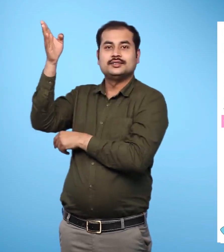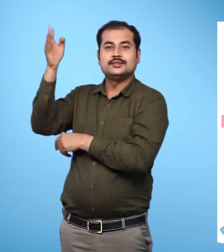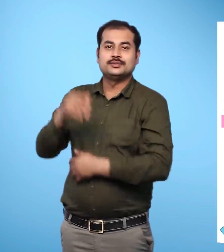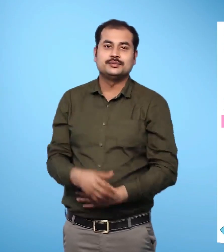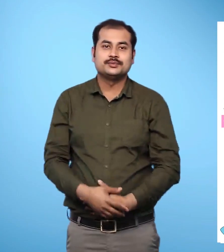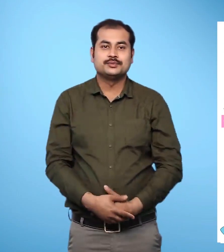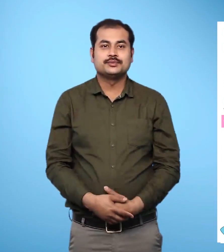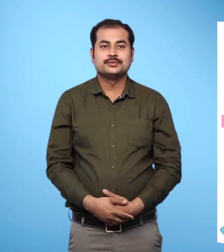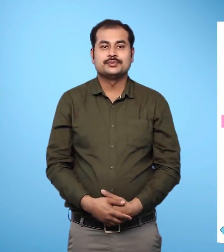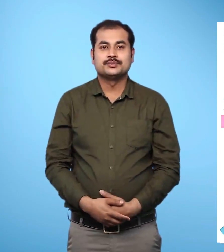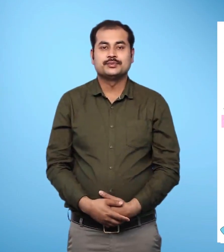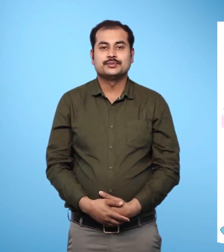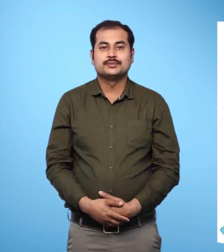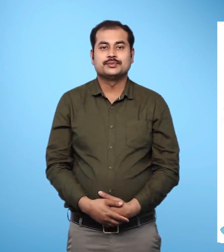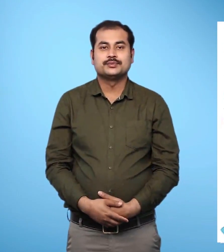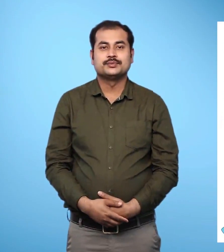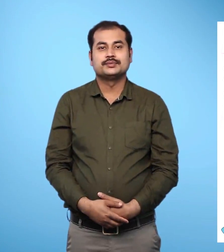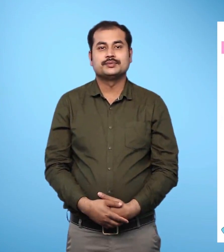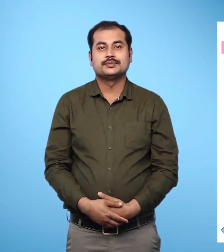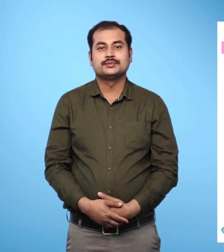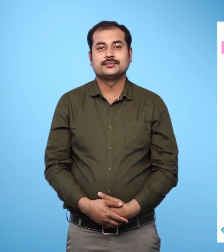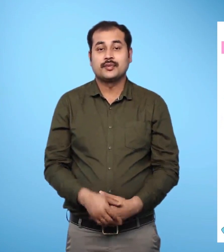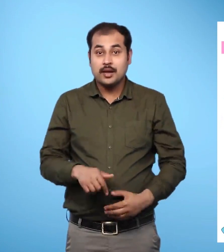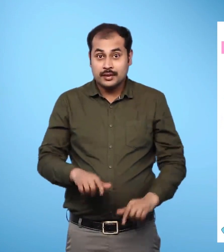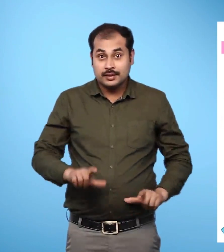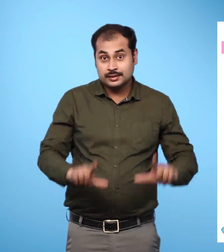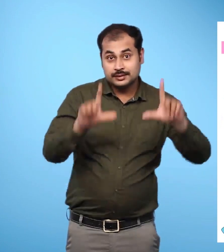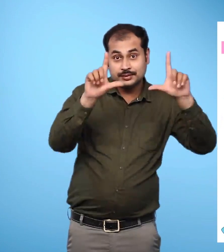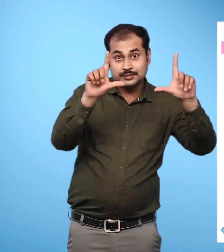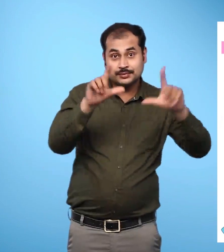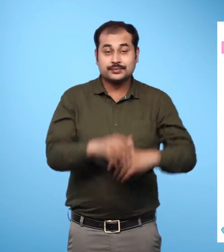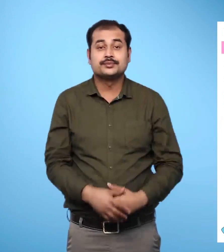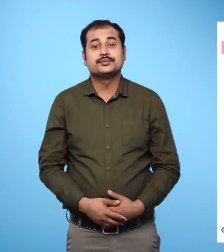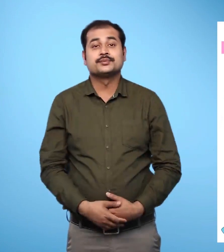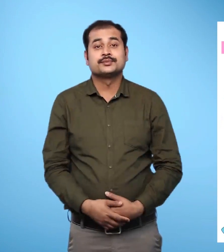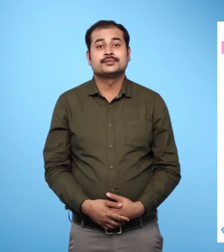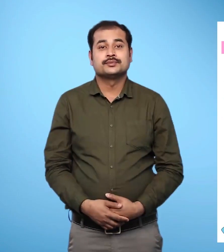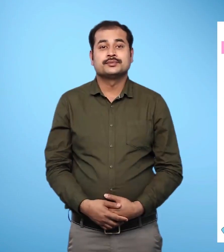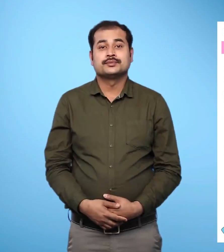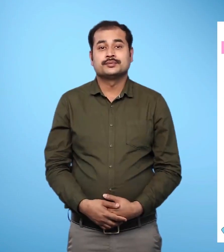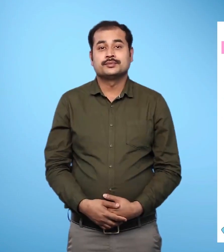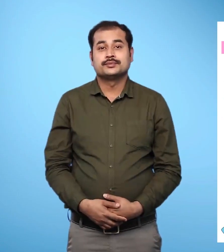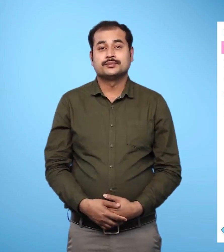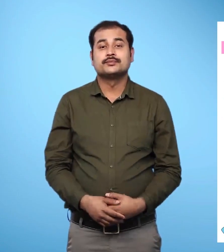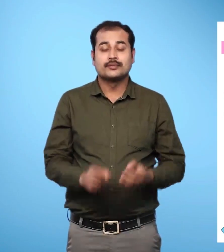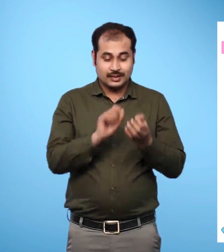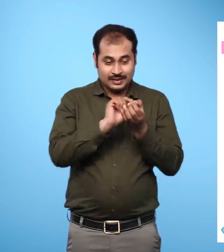ones. In part 2 picture, it shows that there are